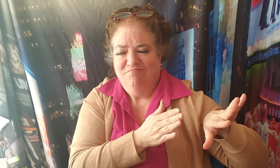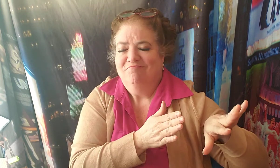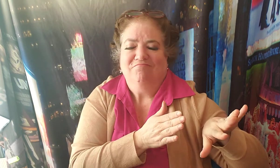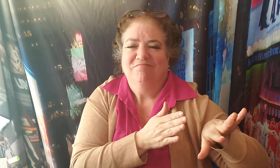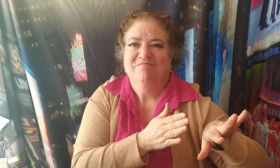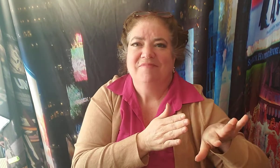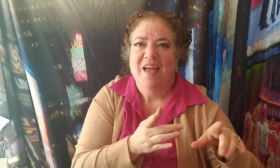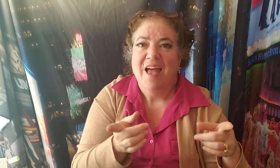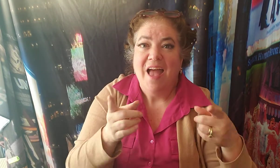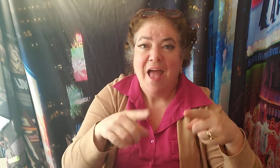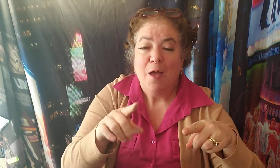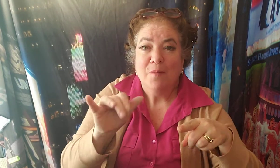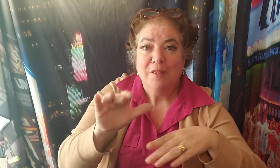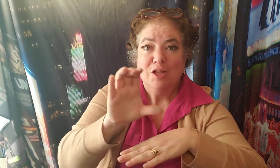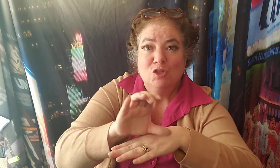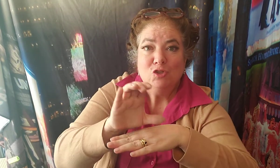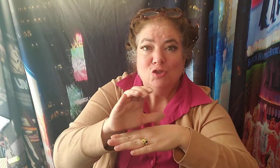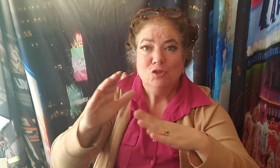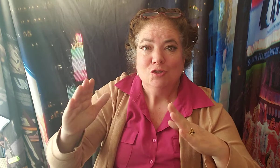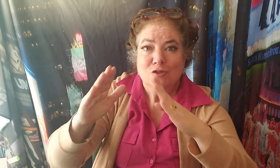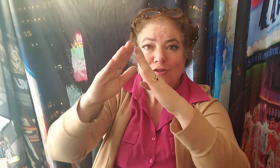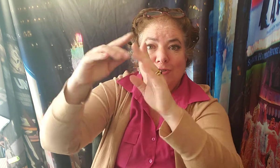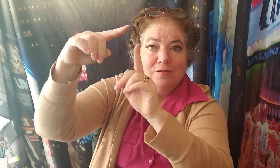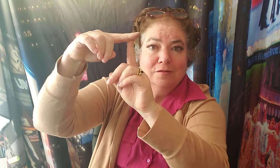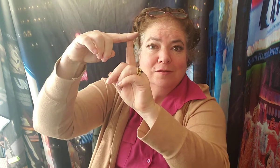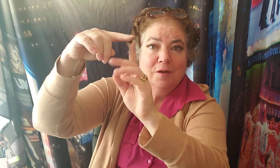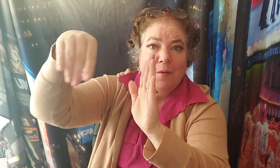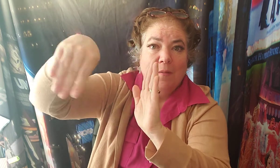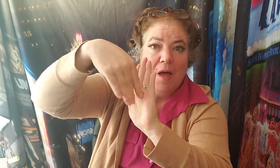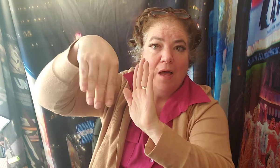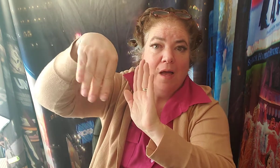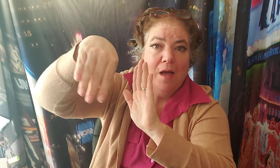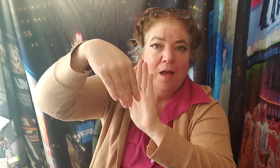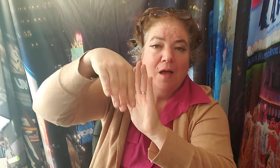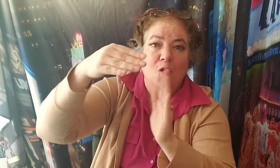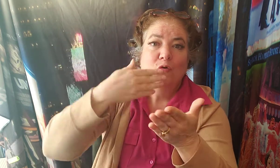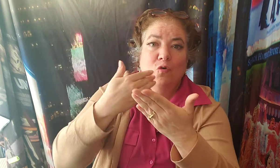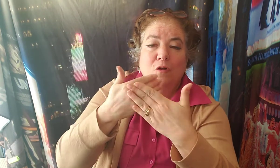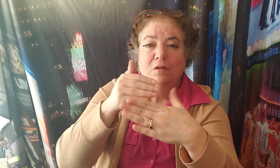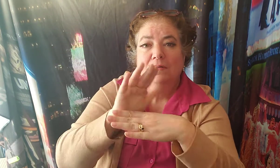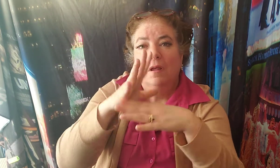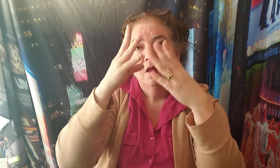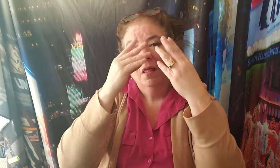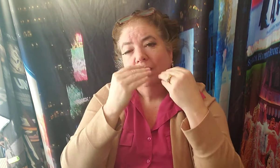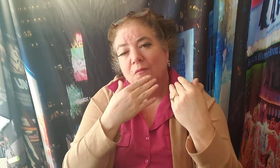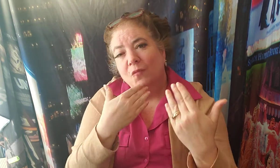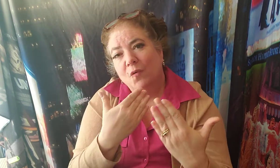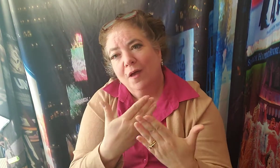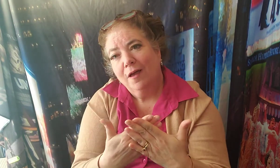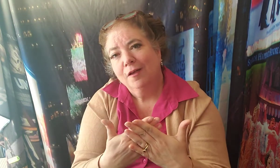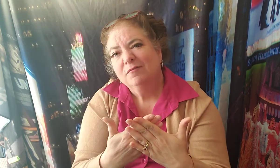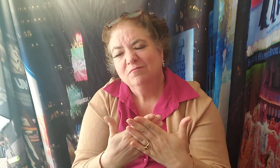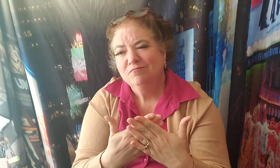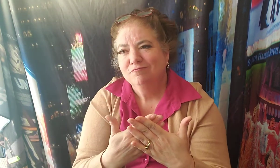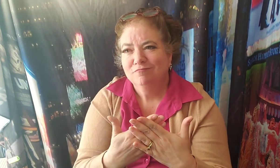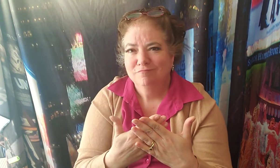steeple bell Says goodnight, sleep well We'll thank the small hotel